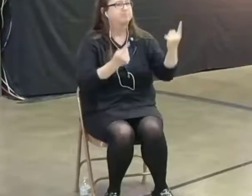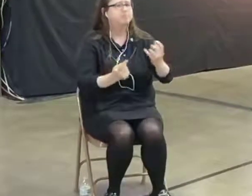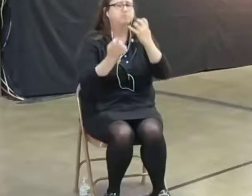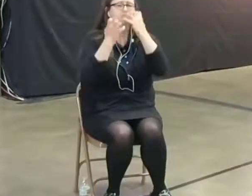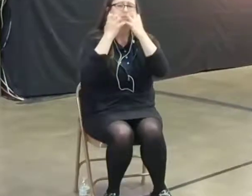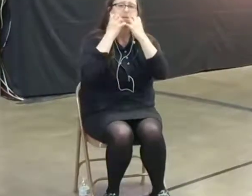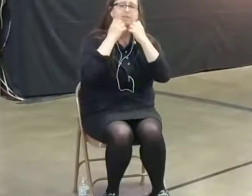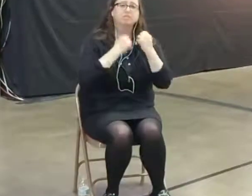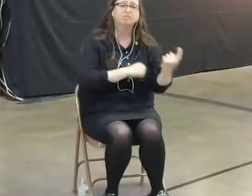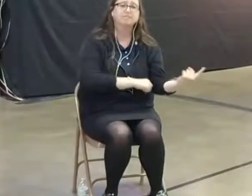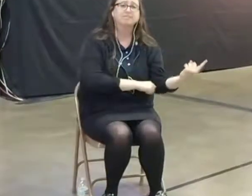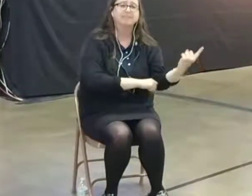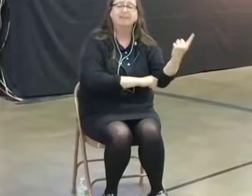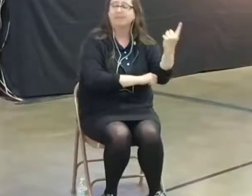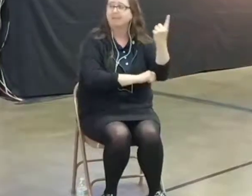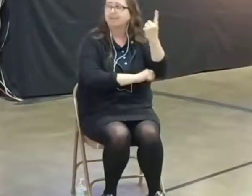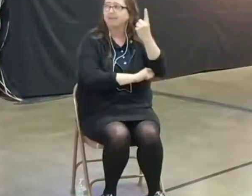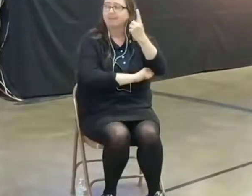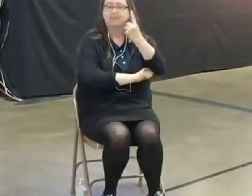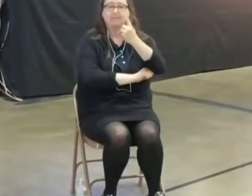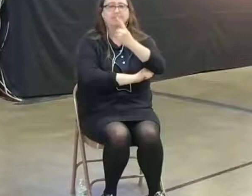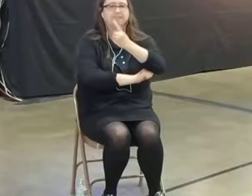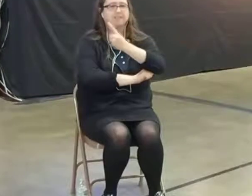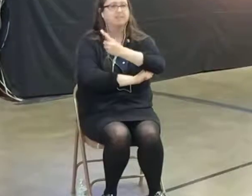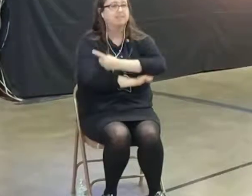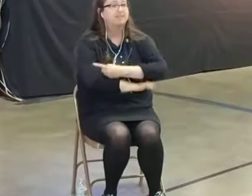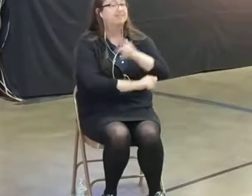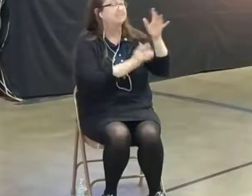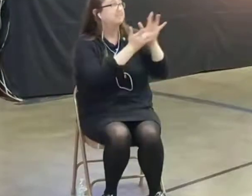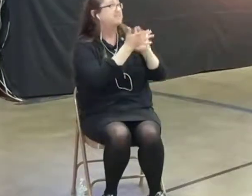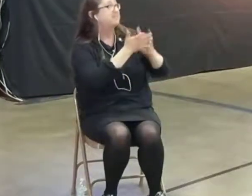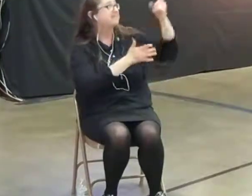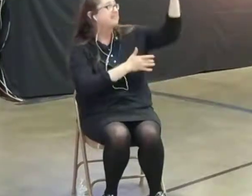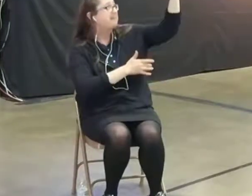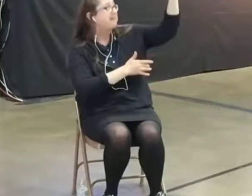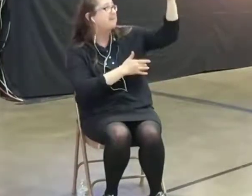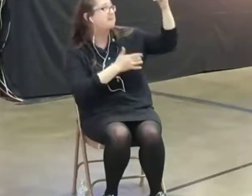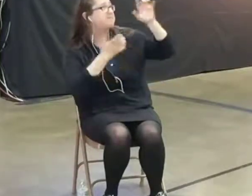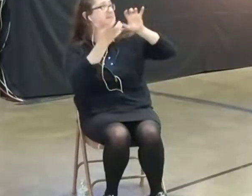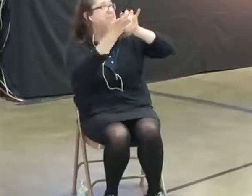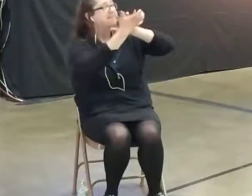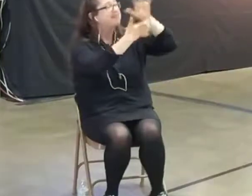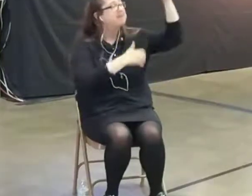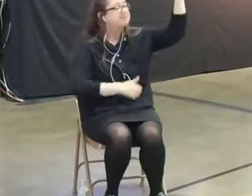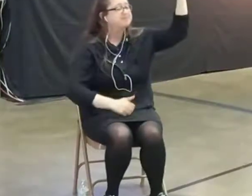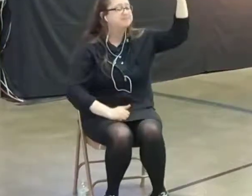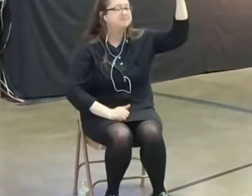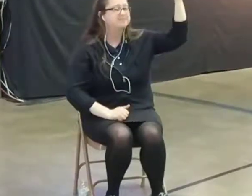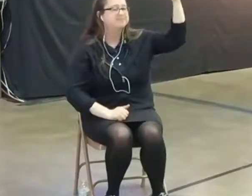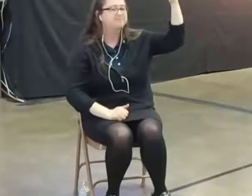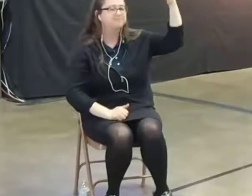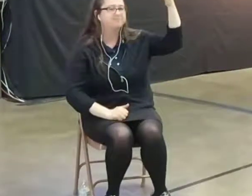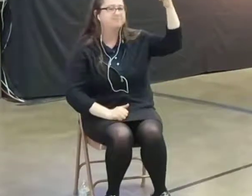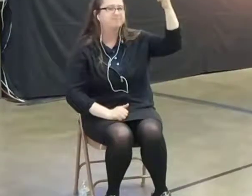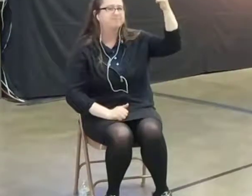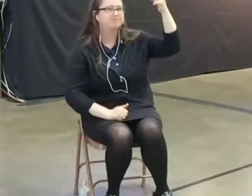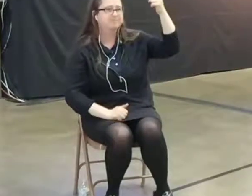day, be no sin of love. You'll be returning.